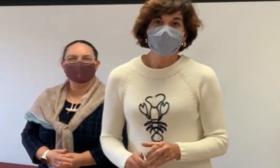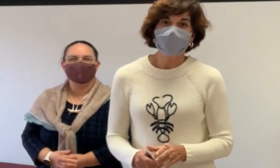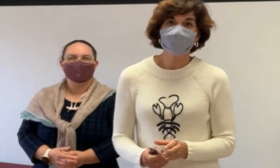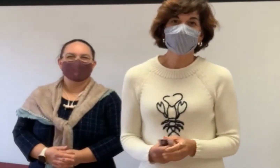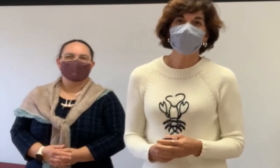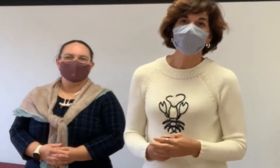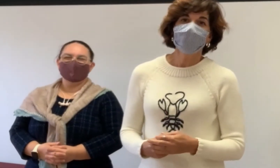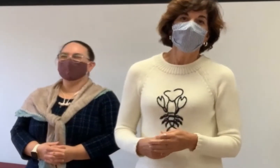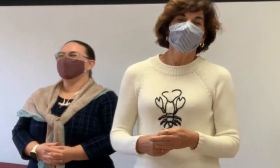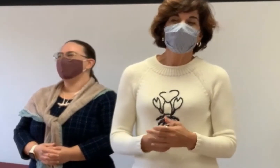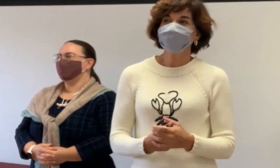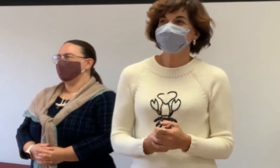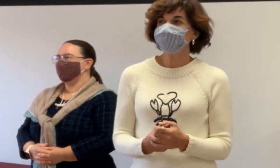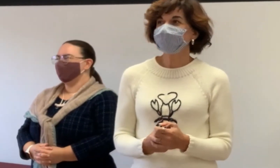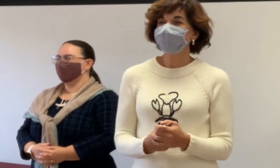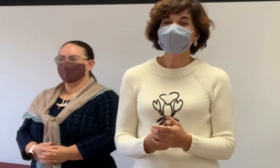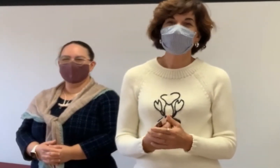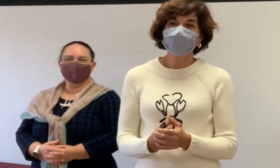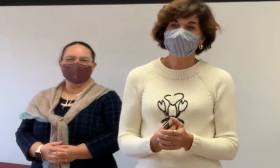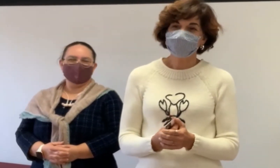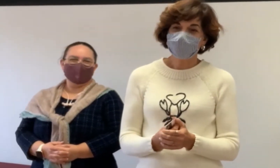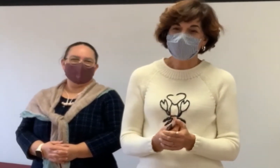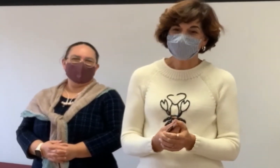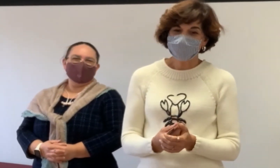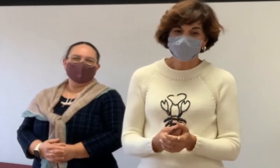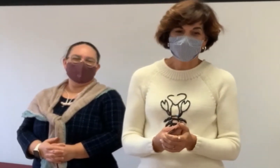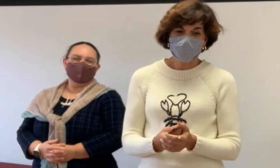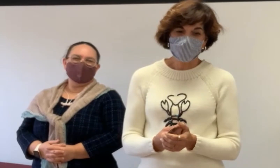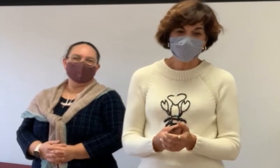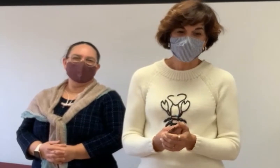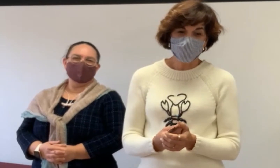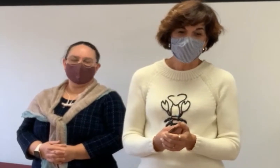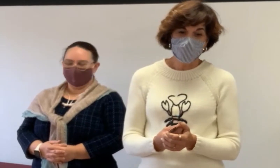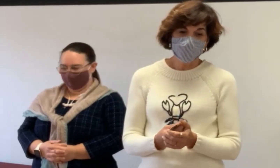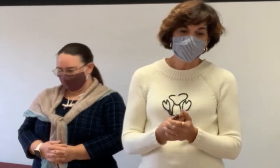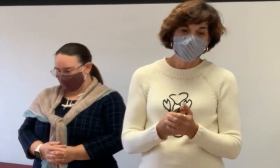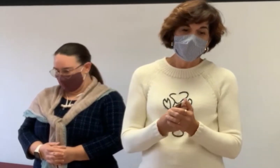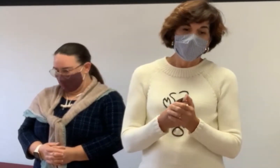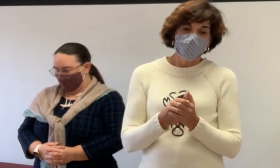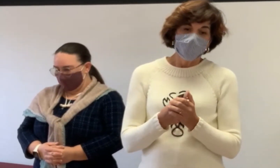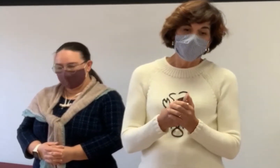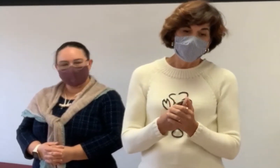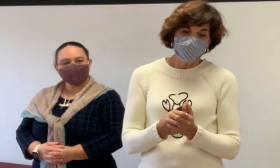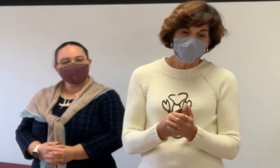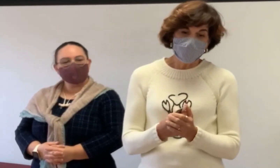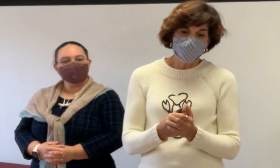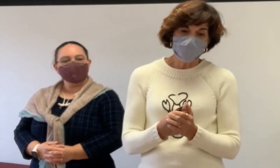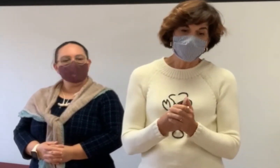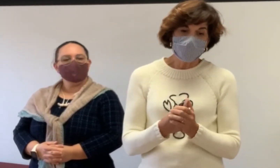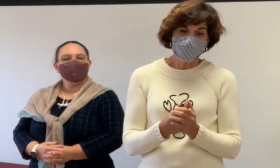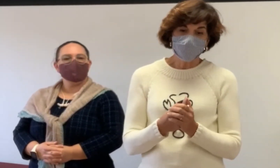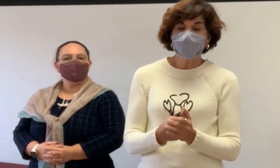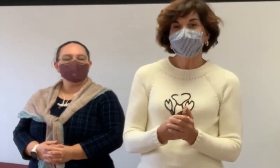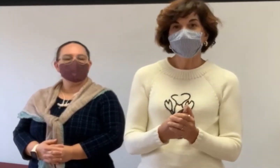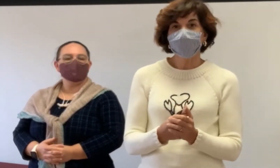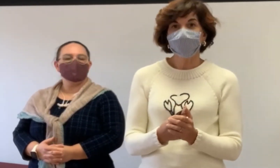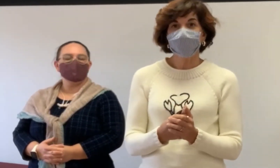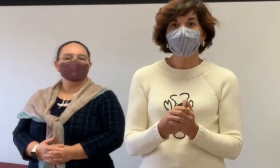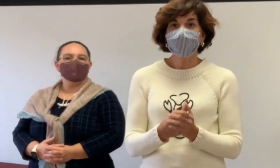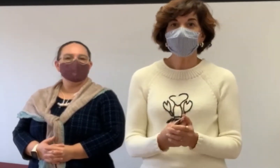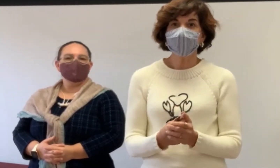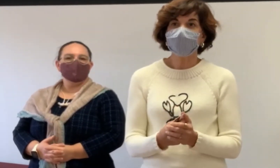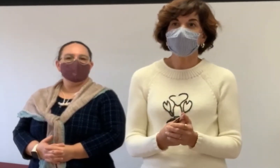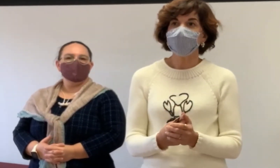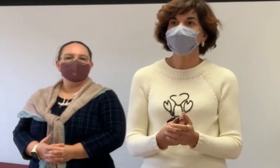Hi everyone, Friendship Circle is proud to present Cardone Keller Williams